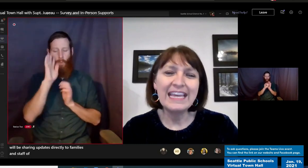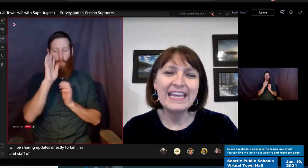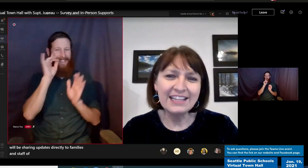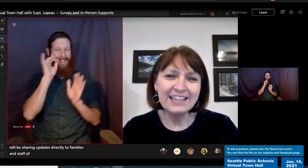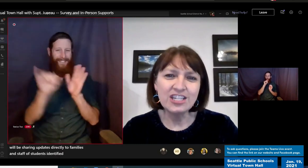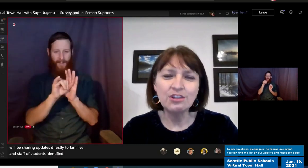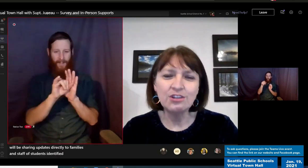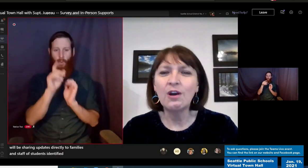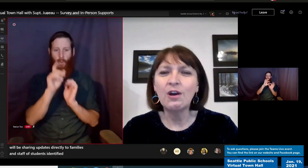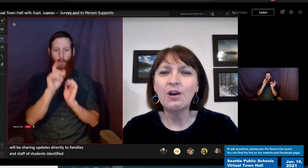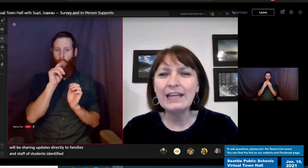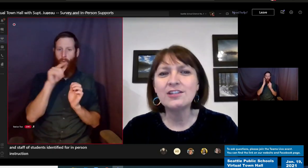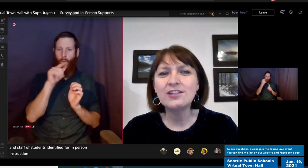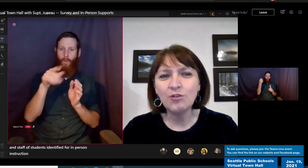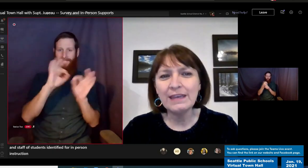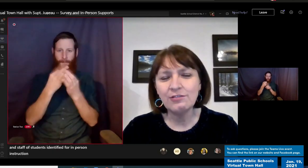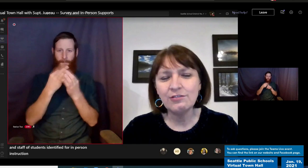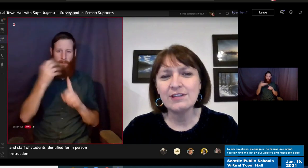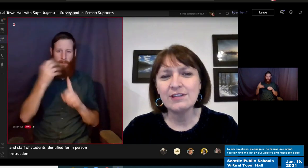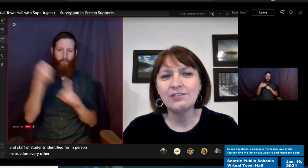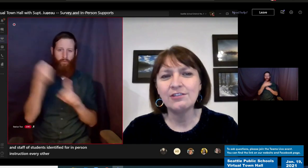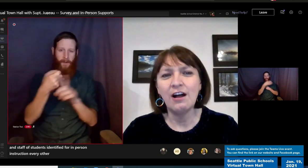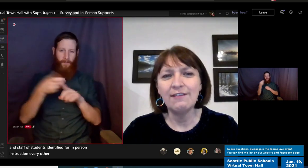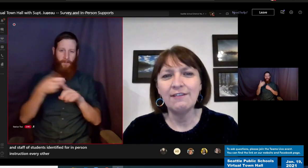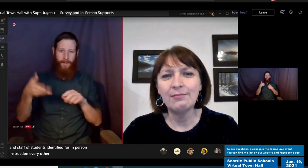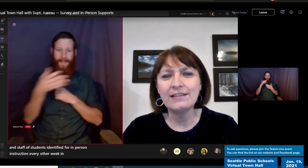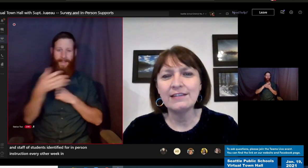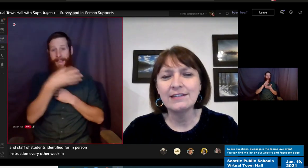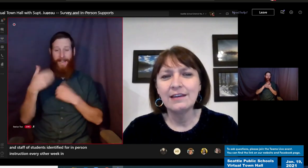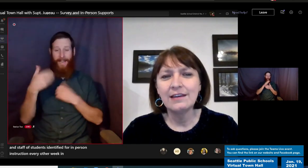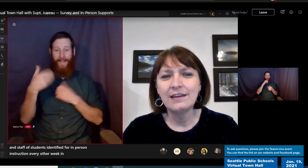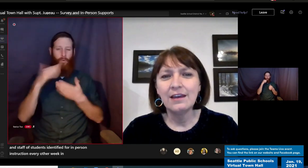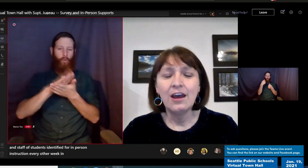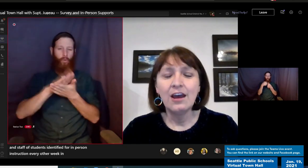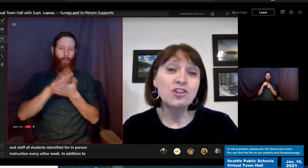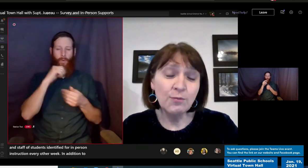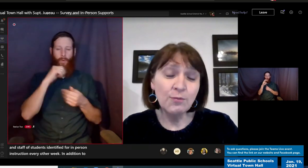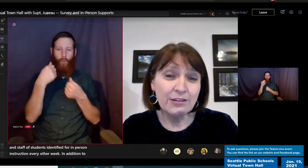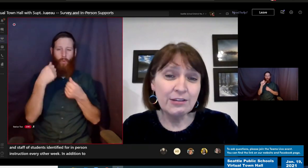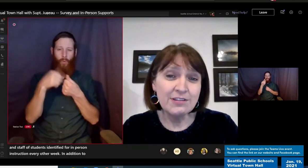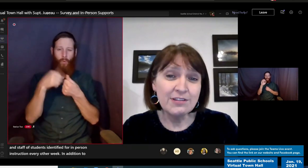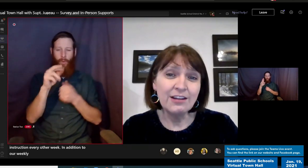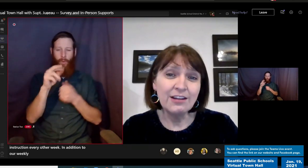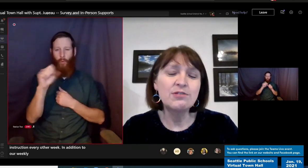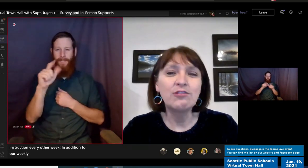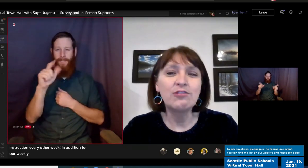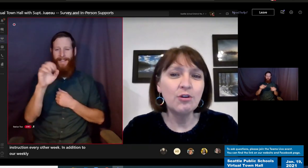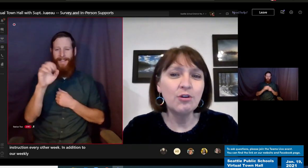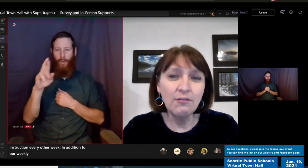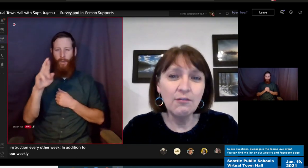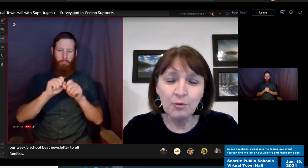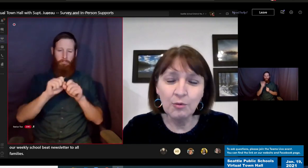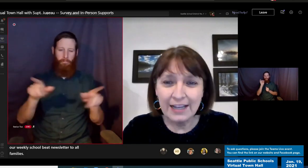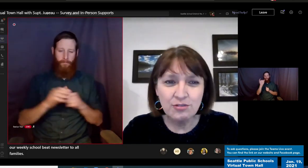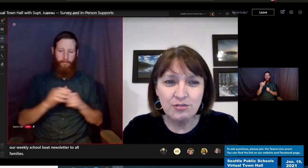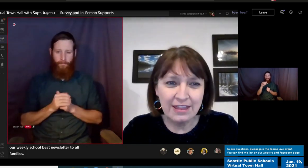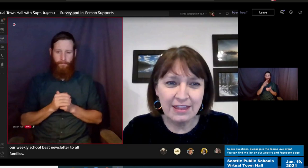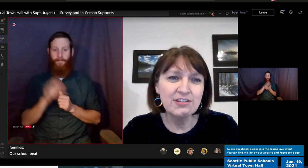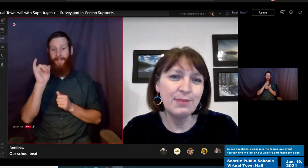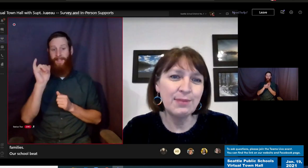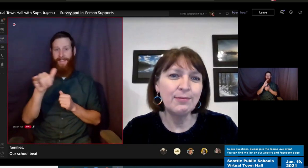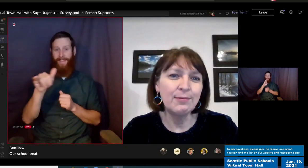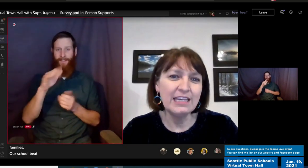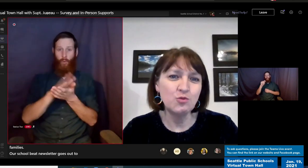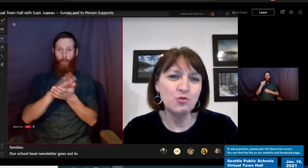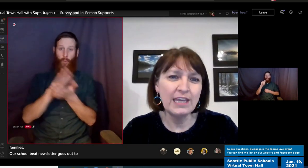addition to our weekly School Beat newsletter to all families. Our School Beat newsletter goes out to over 100,000 people